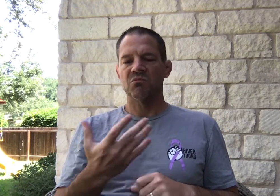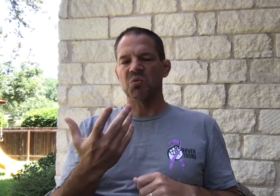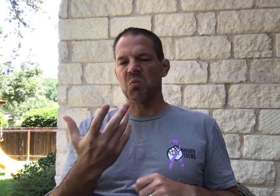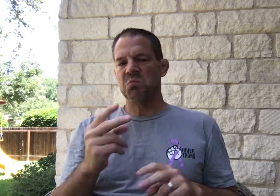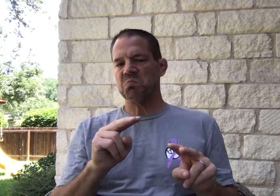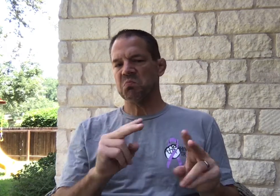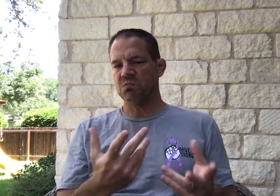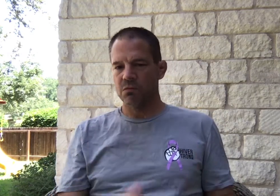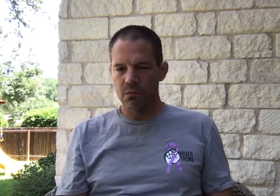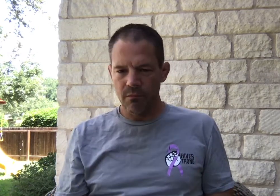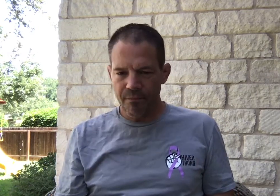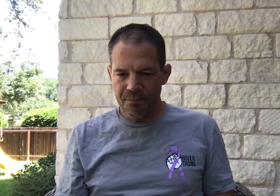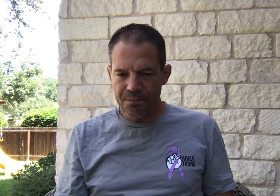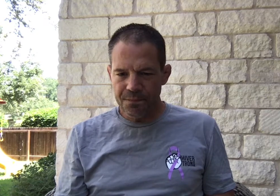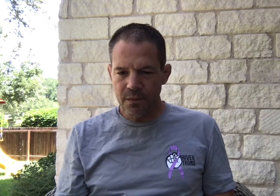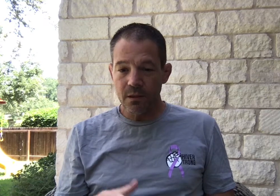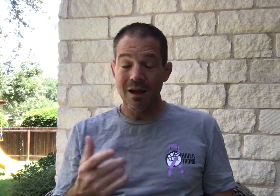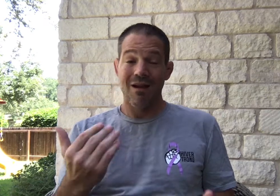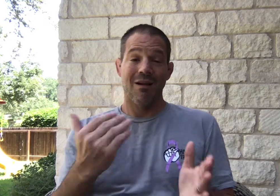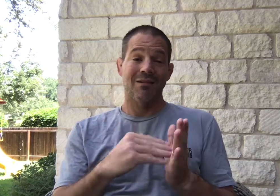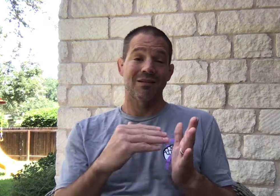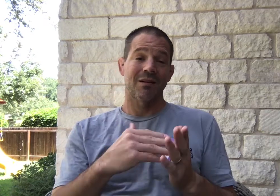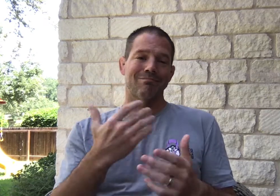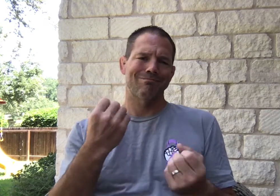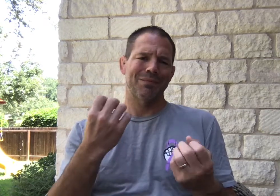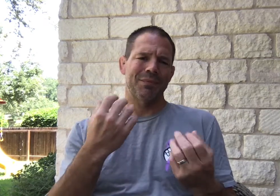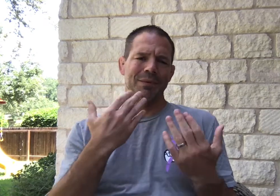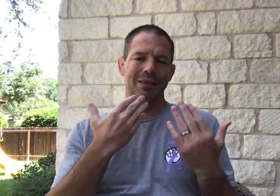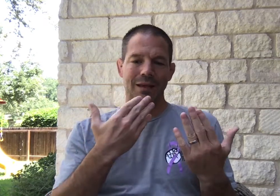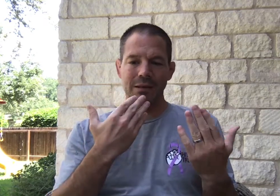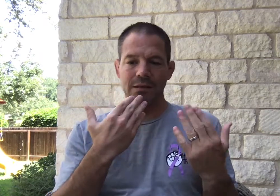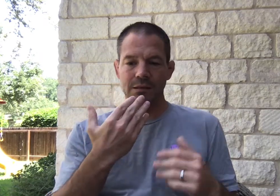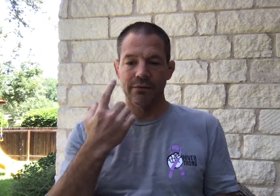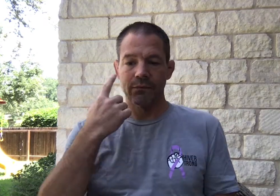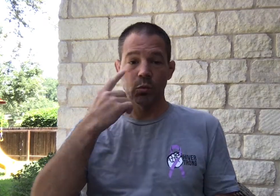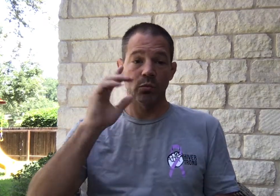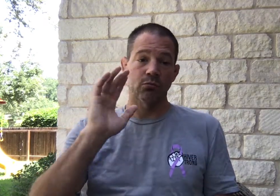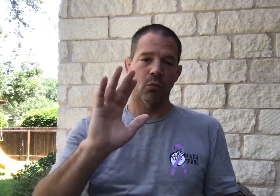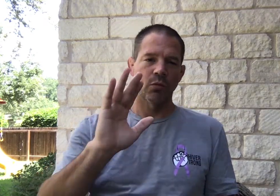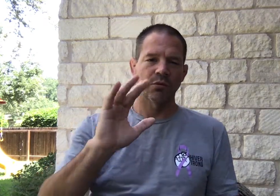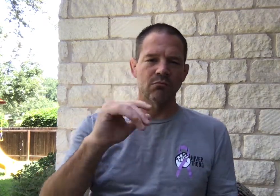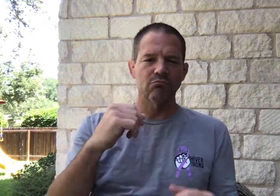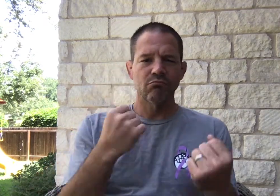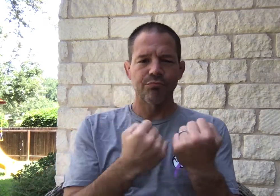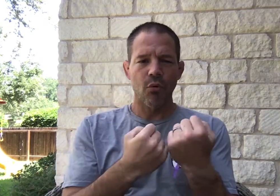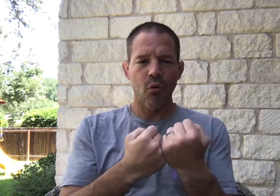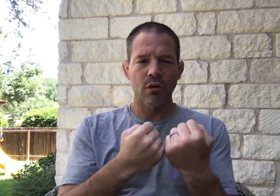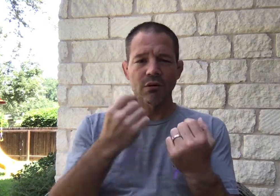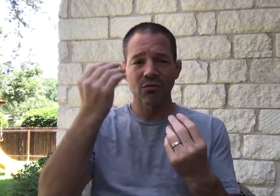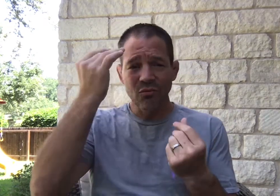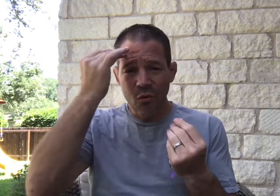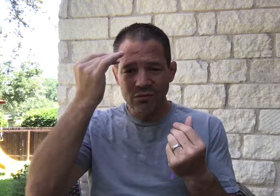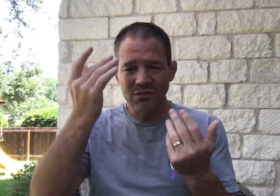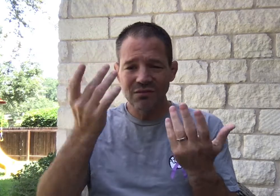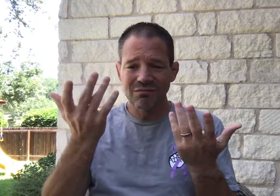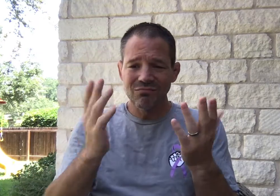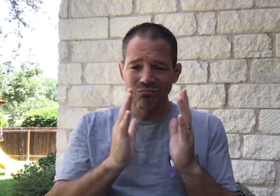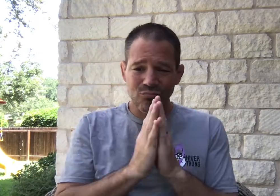So keep an eye out for that. Again, so many thanks for your support, your thoughts,